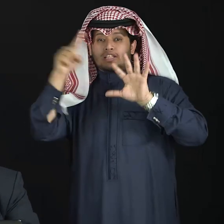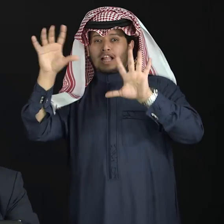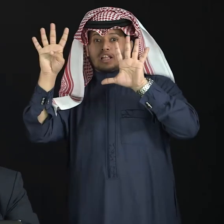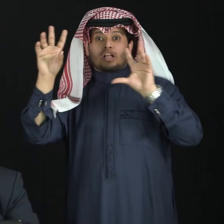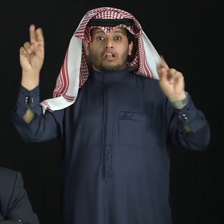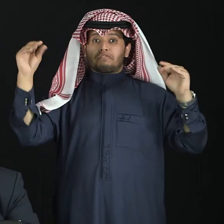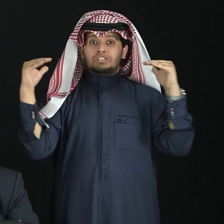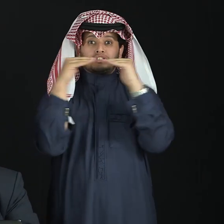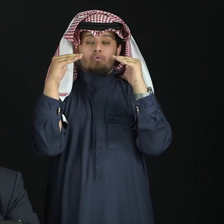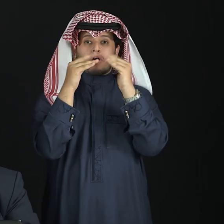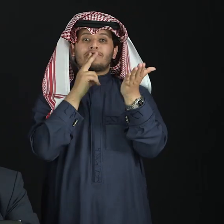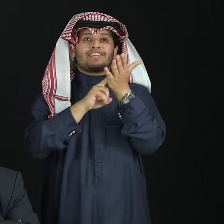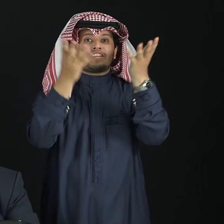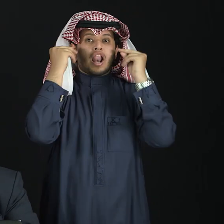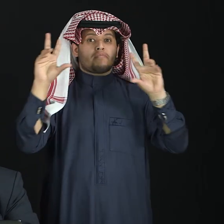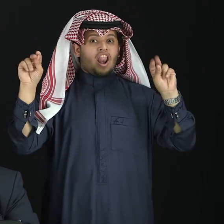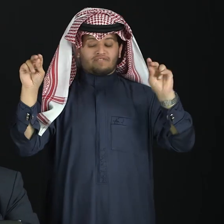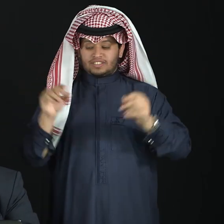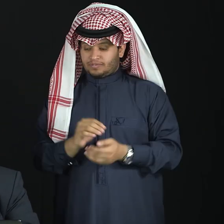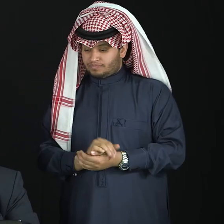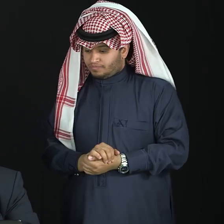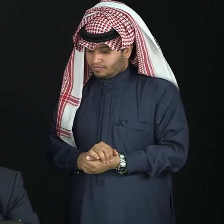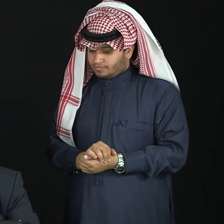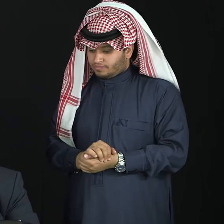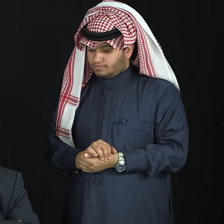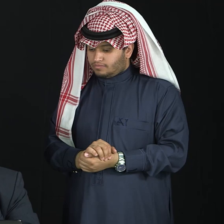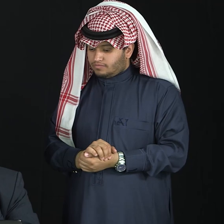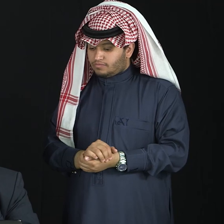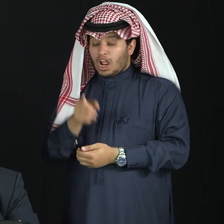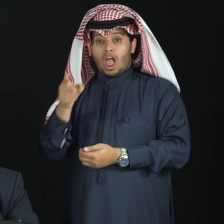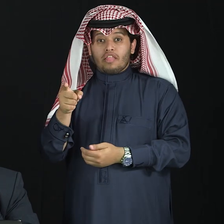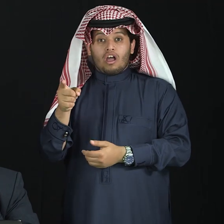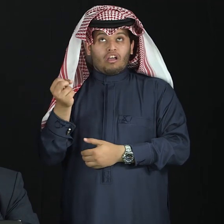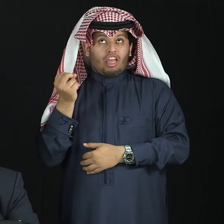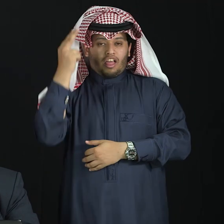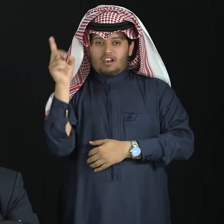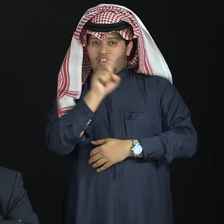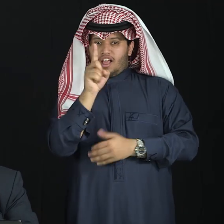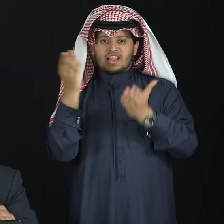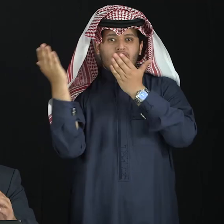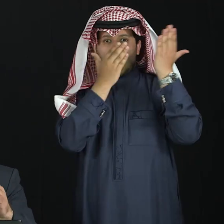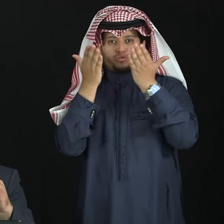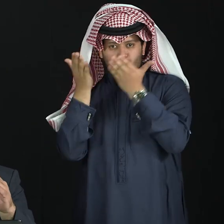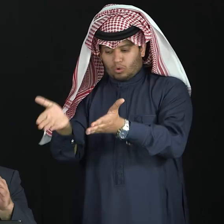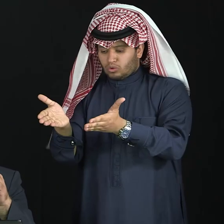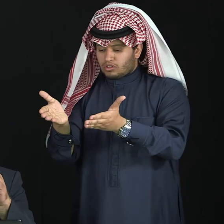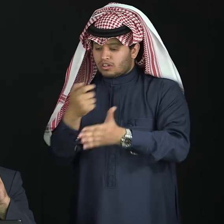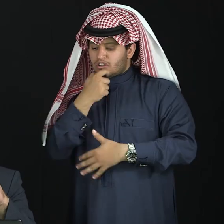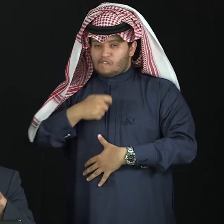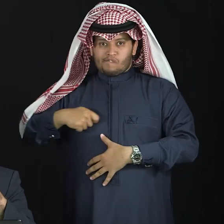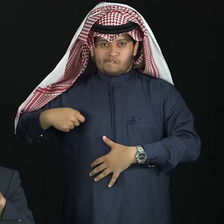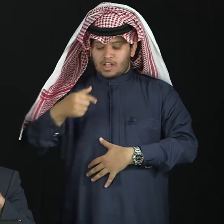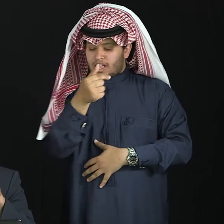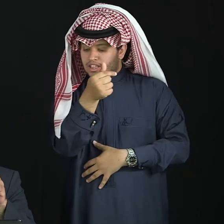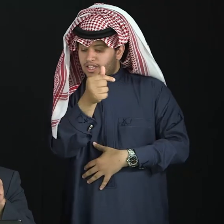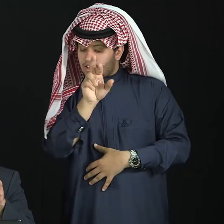That's according to Traxler, a study, in fact, issued by him in the year 2000. That is, if we bring a